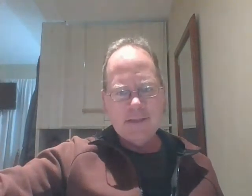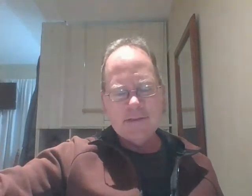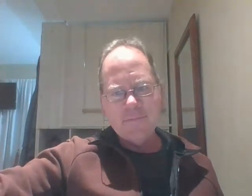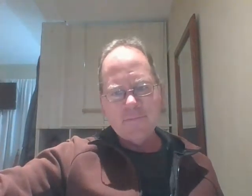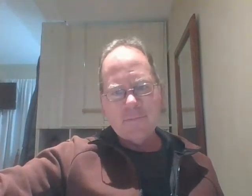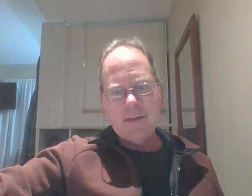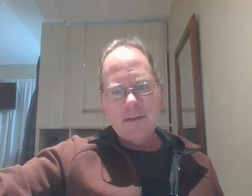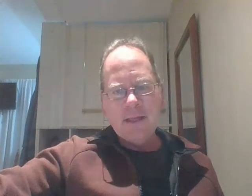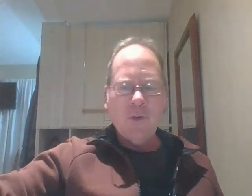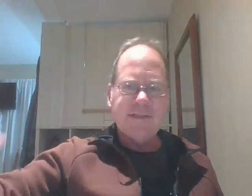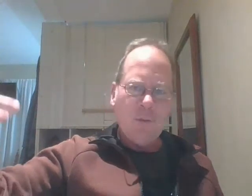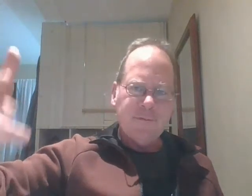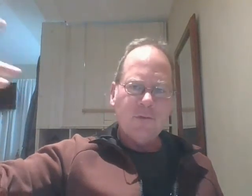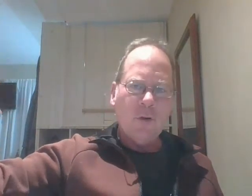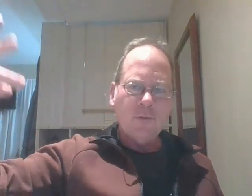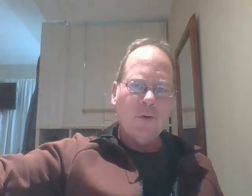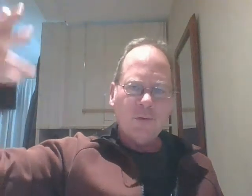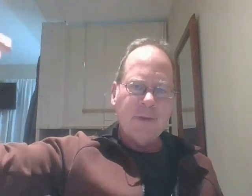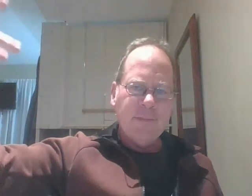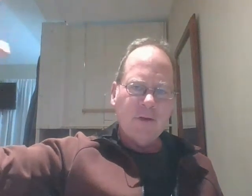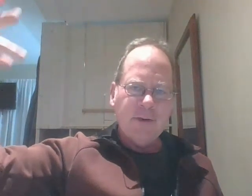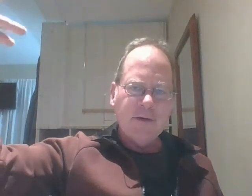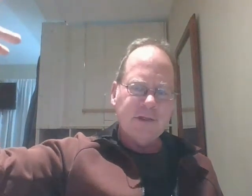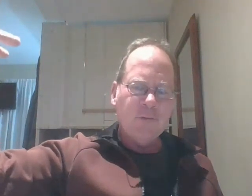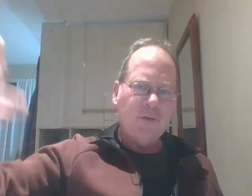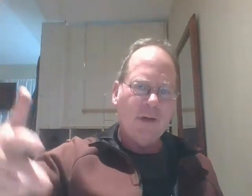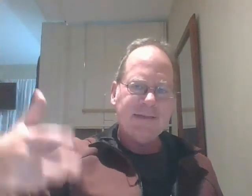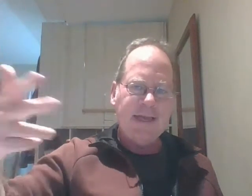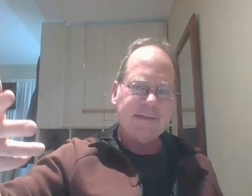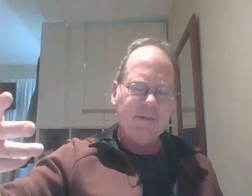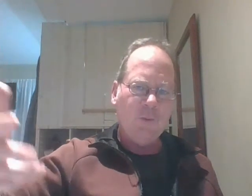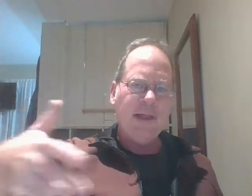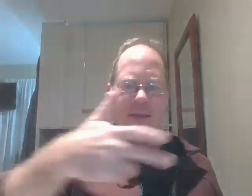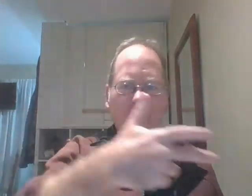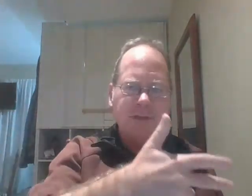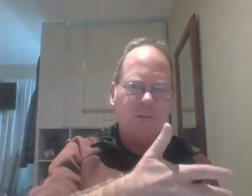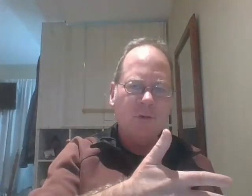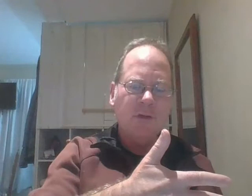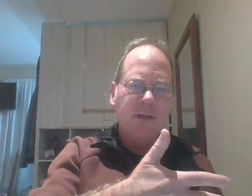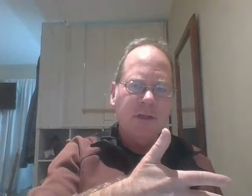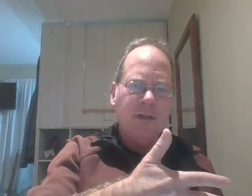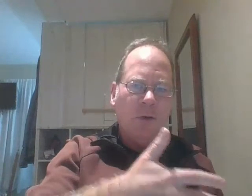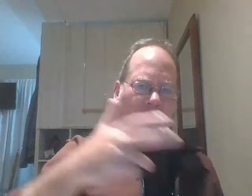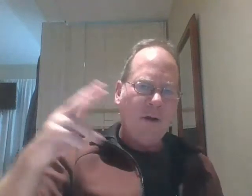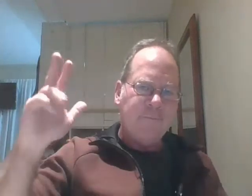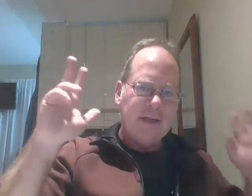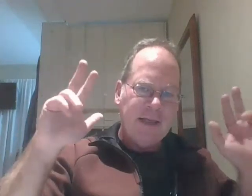he wants that wealth to grow grow and grow and be bigger and bigger so you wouldn't want to tax it or like in the western world we're all free now